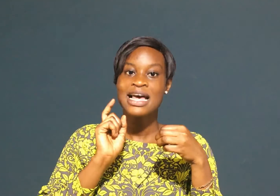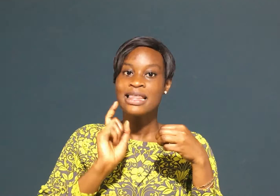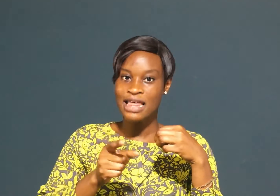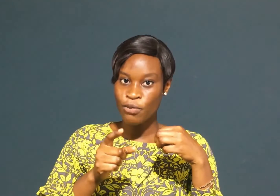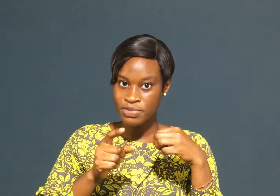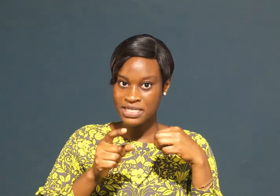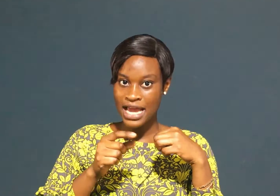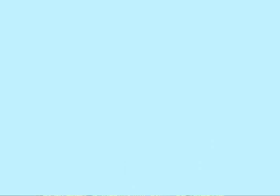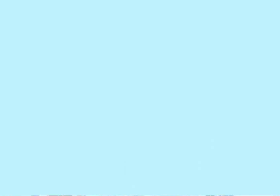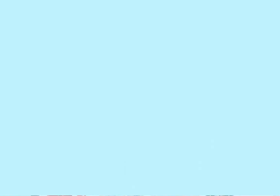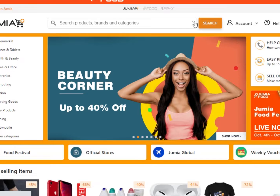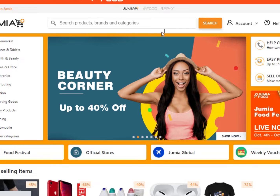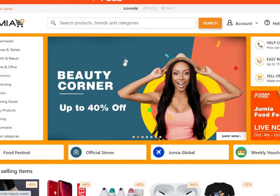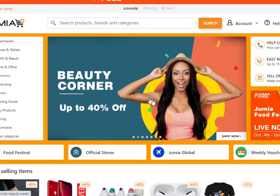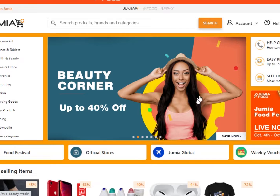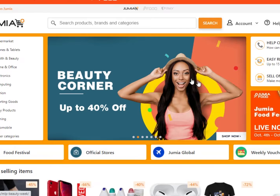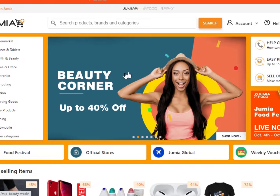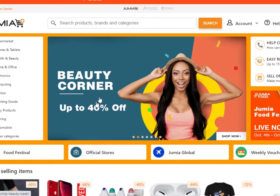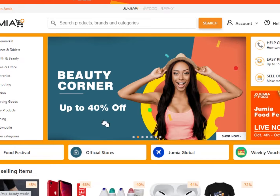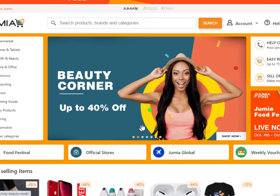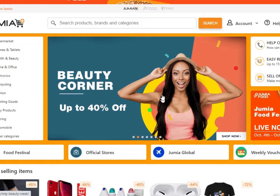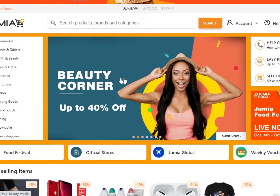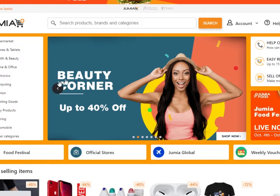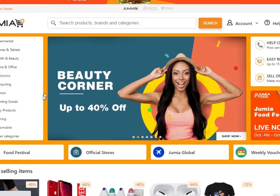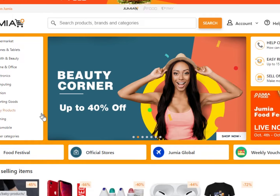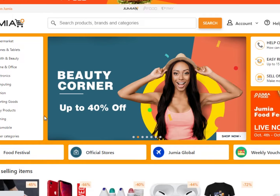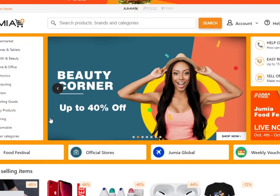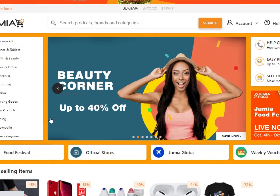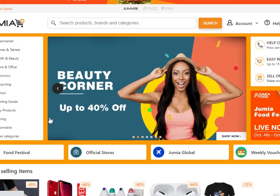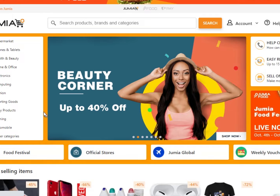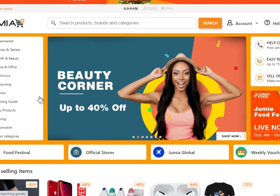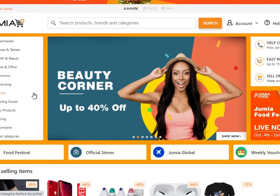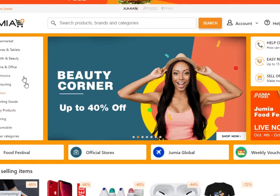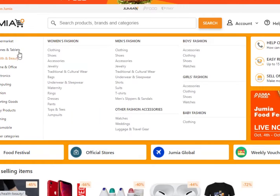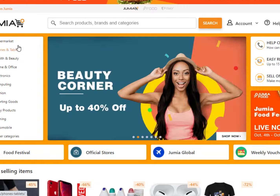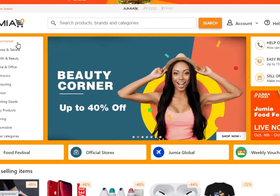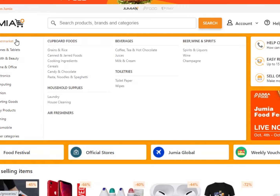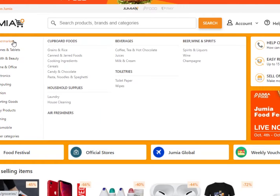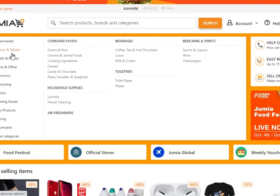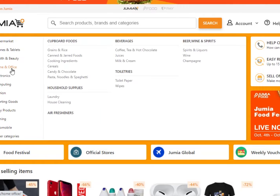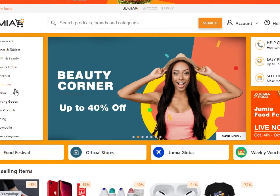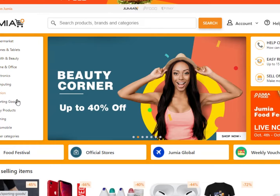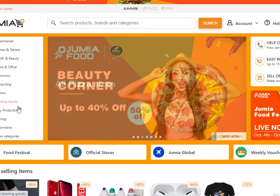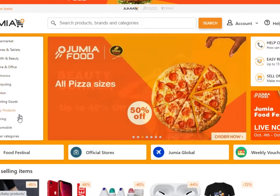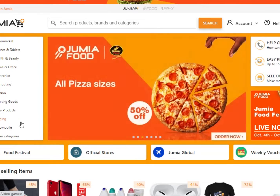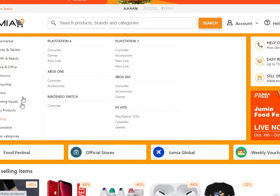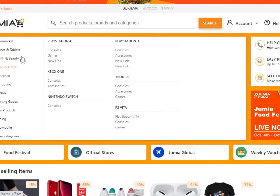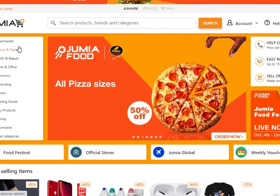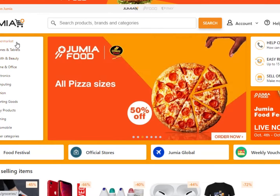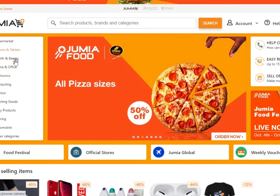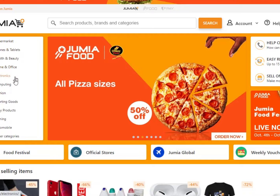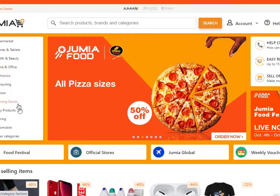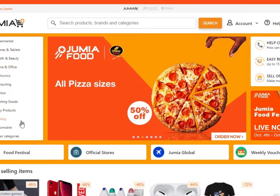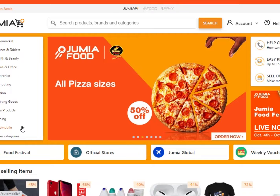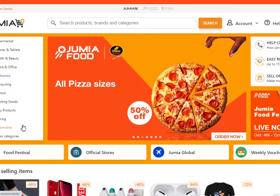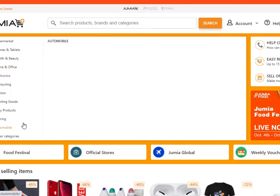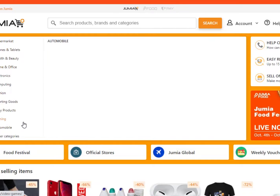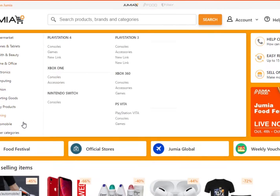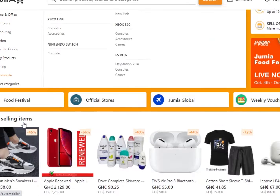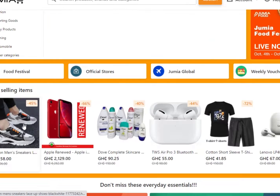that website this website right here is the jumia website and jumia has a left navigation which is right here and